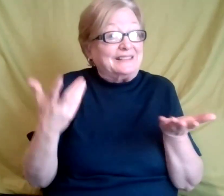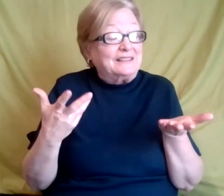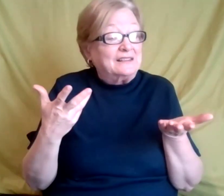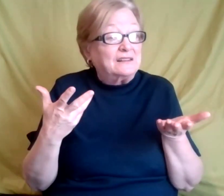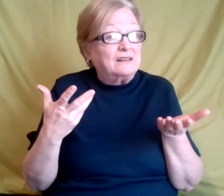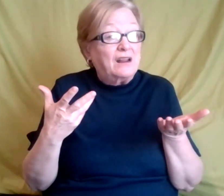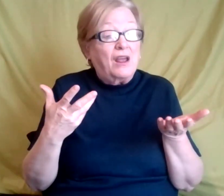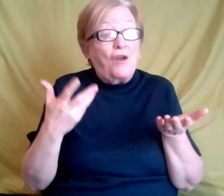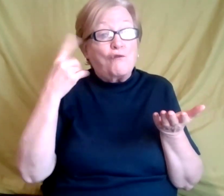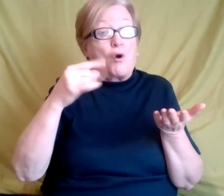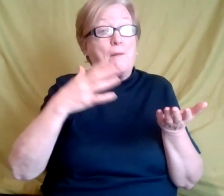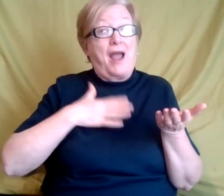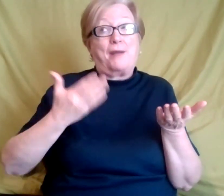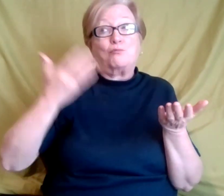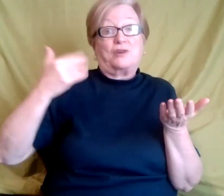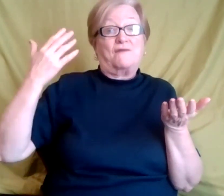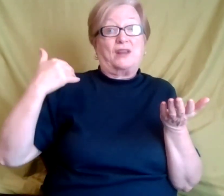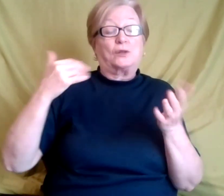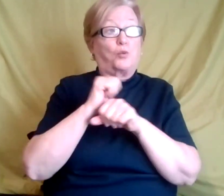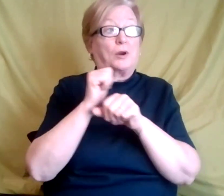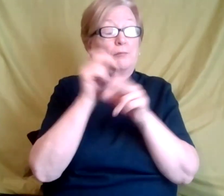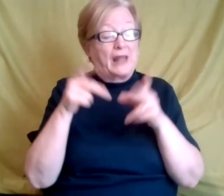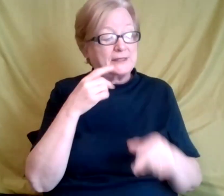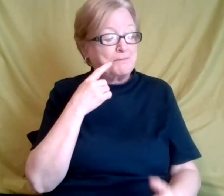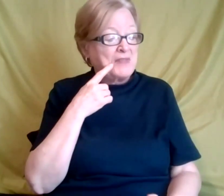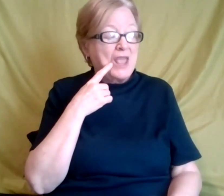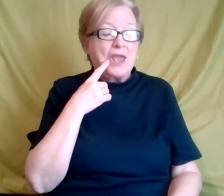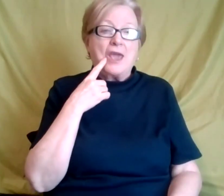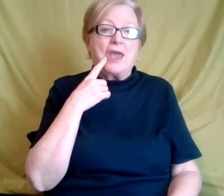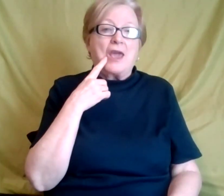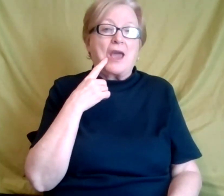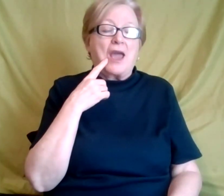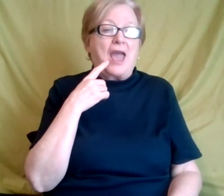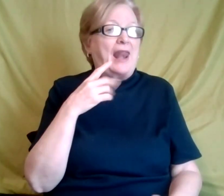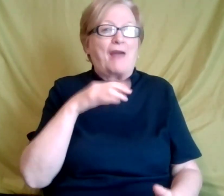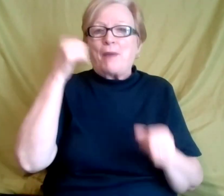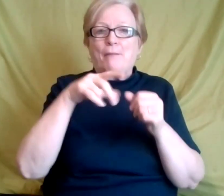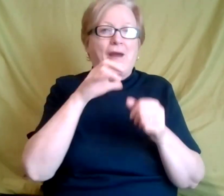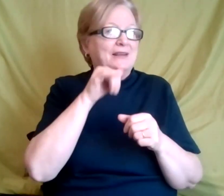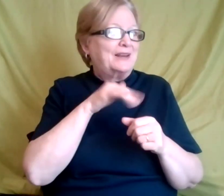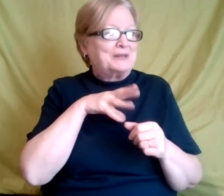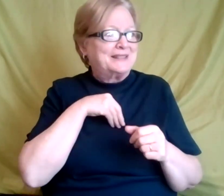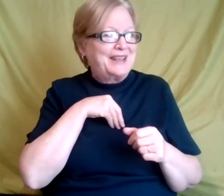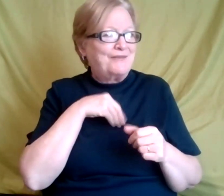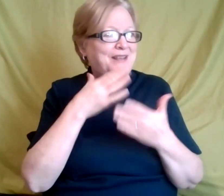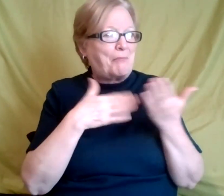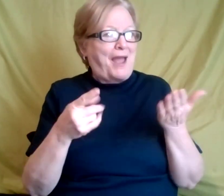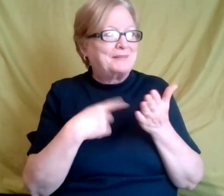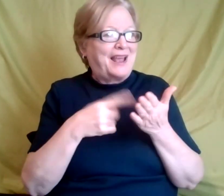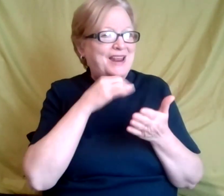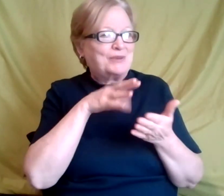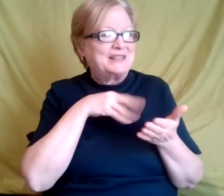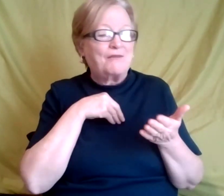in, in my previous, uh, workplaces that I did not receive. And it's not because, and, and primarily because